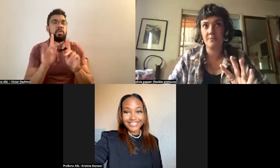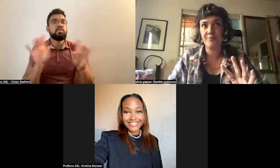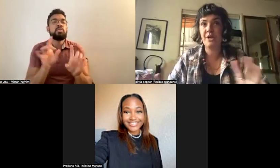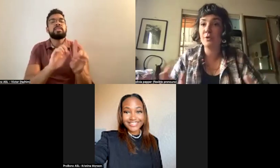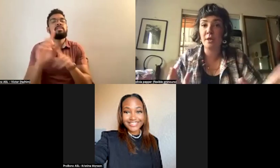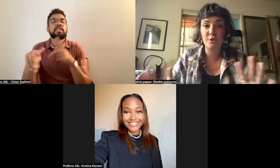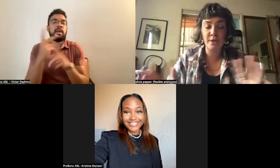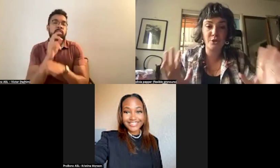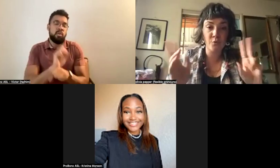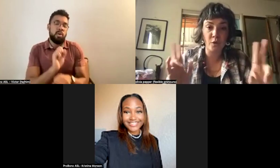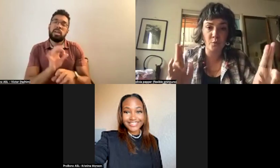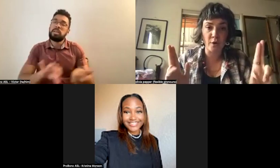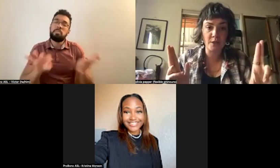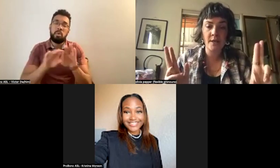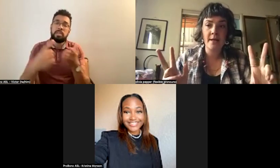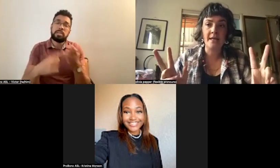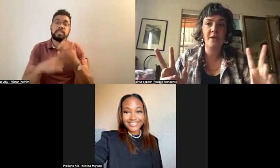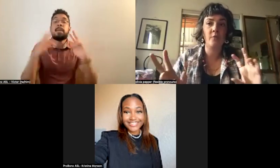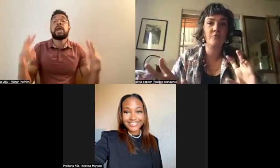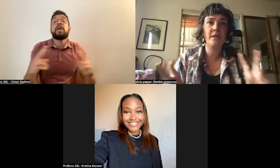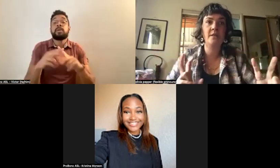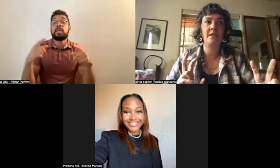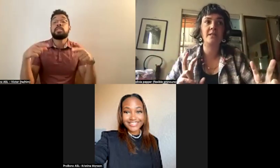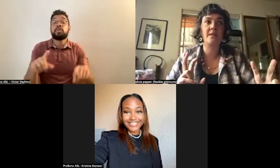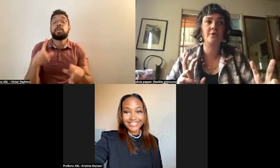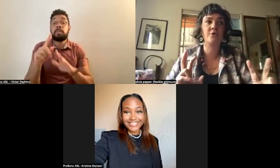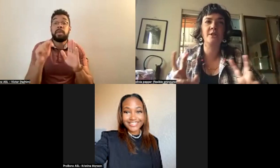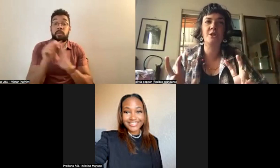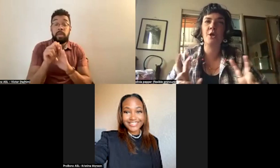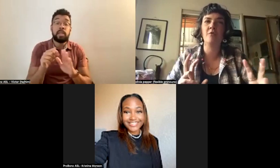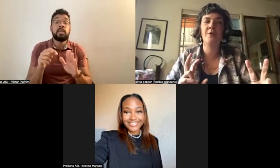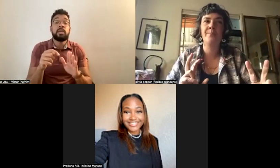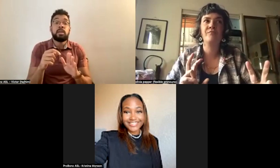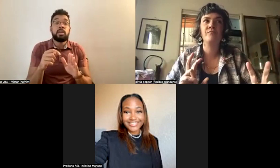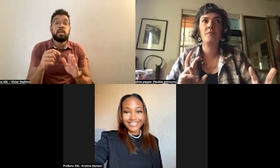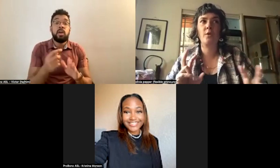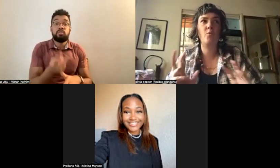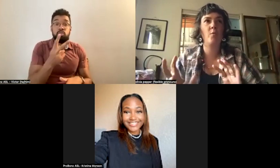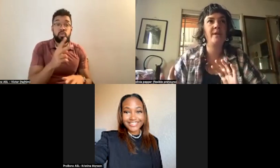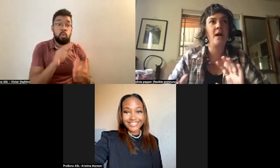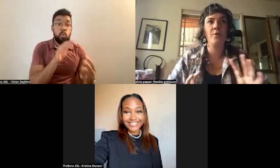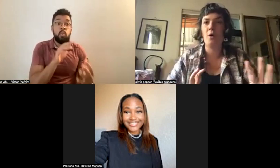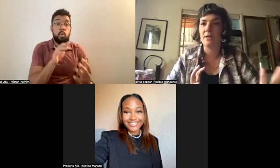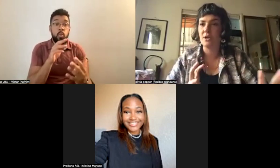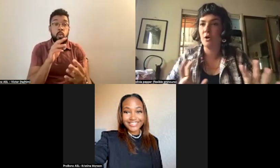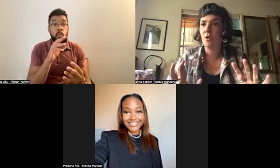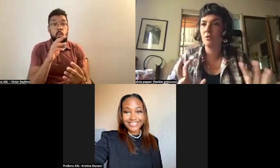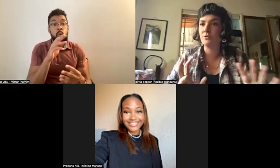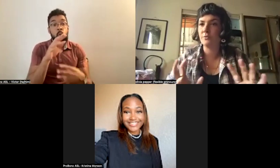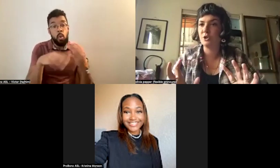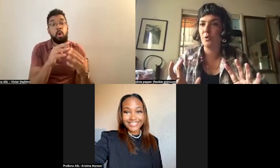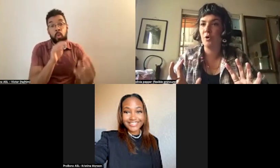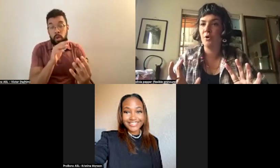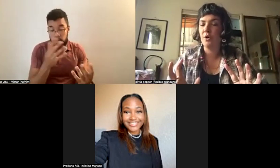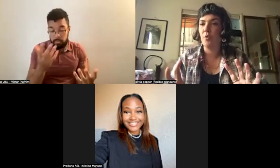period between the two world wars as being really the place that the tradition of what we now know as occult,